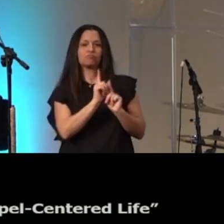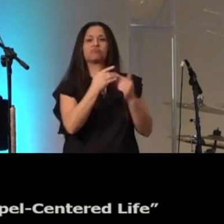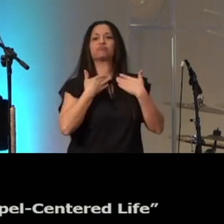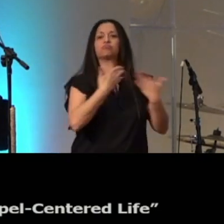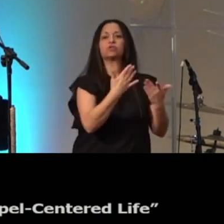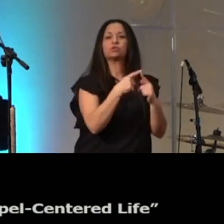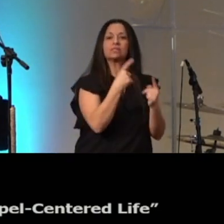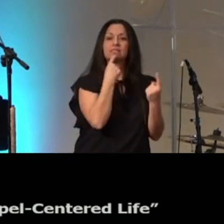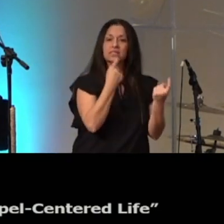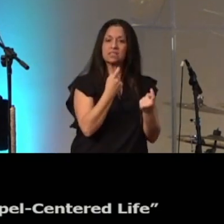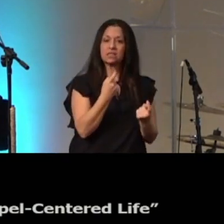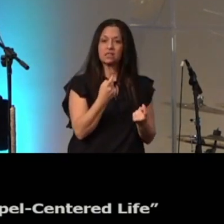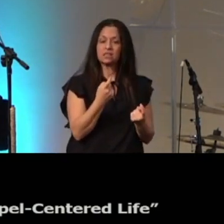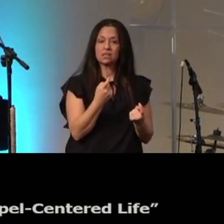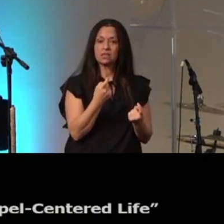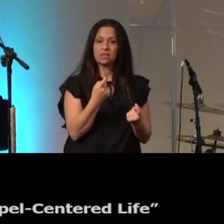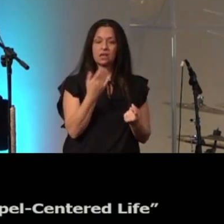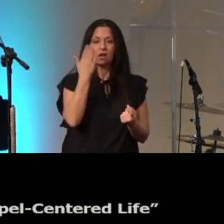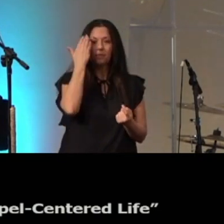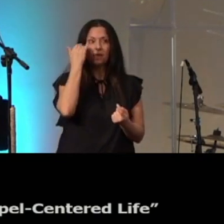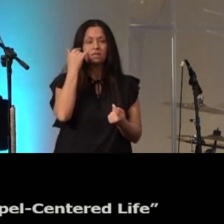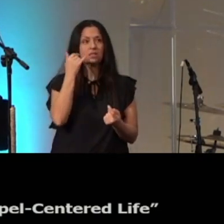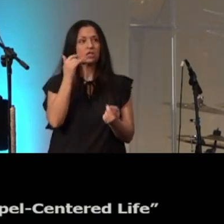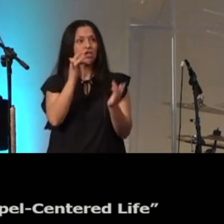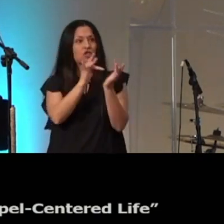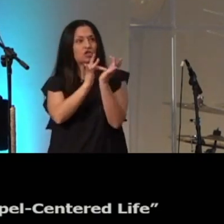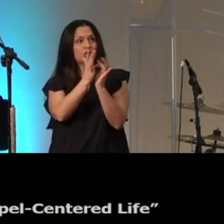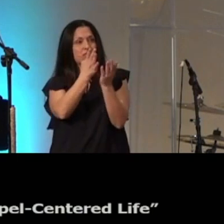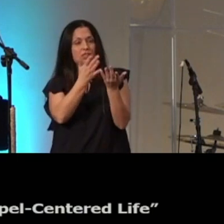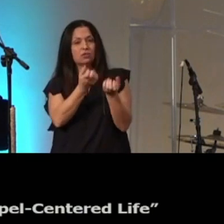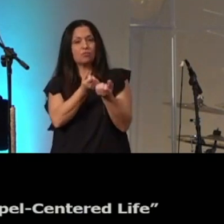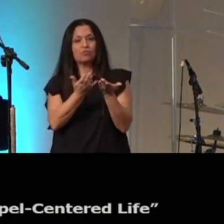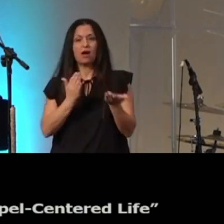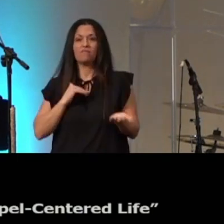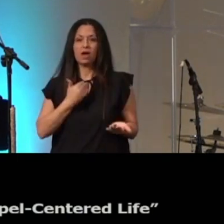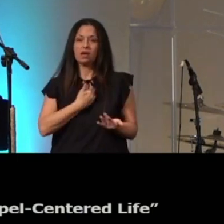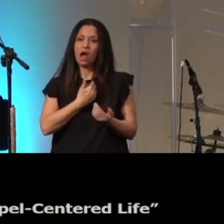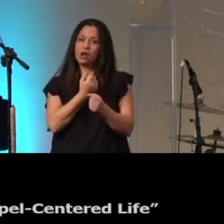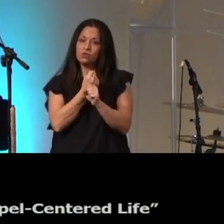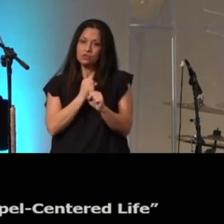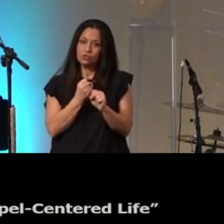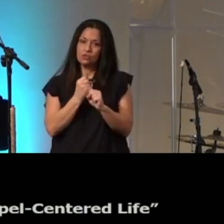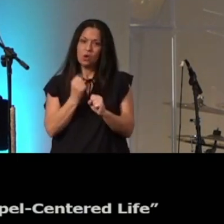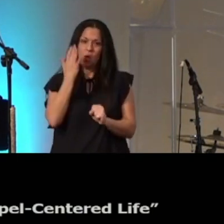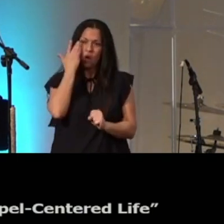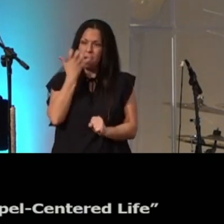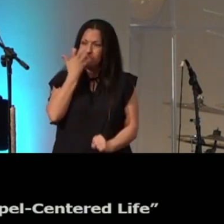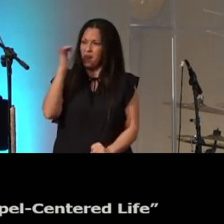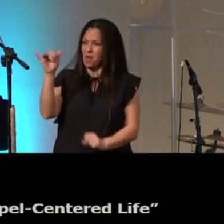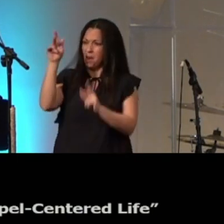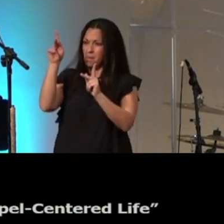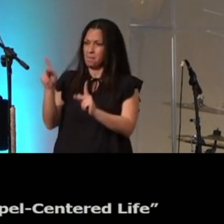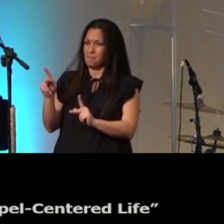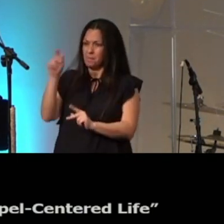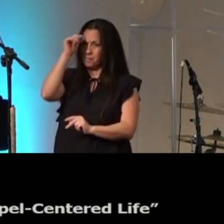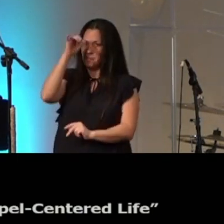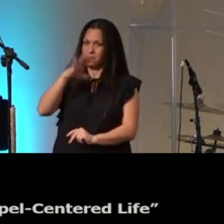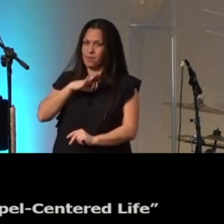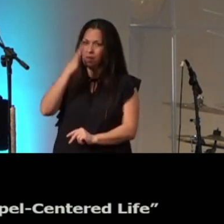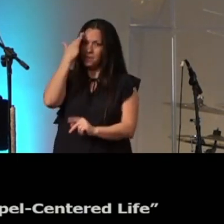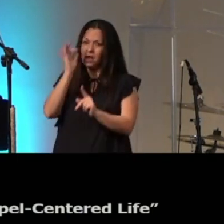the fact that Jesus provides your security why are you getting mad at this guy strider well it's because you're counting on your reputation